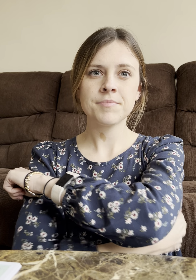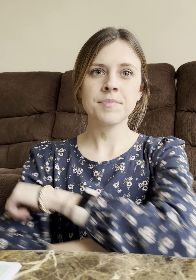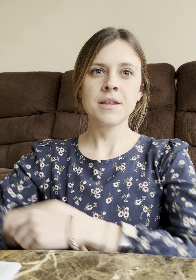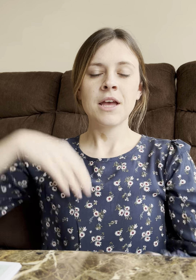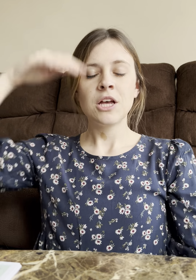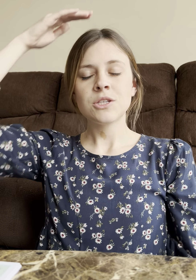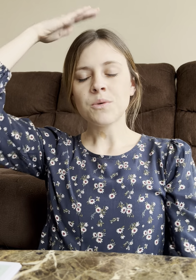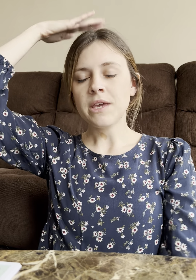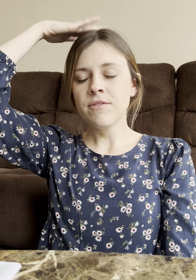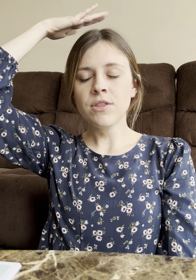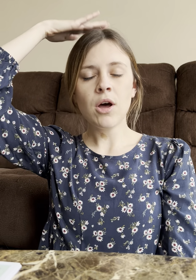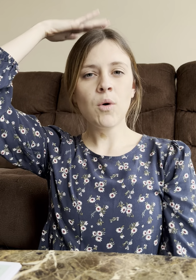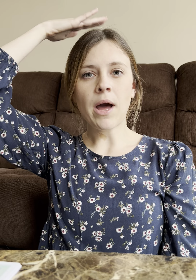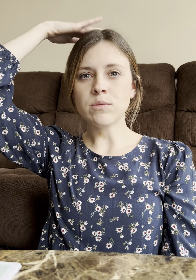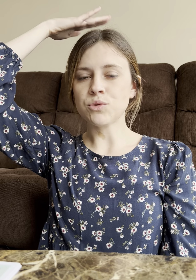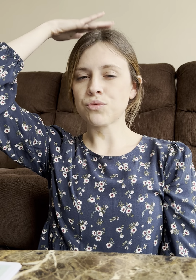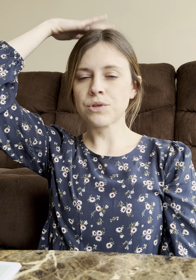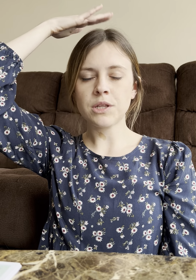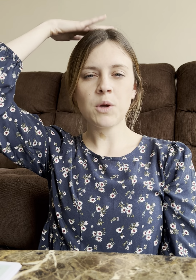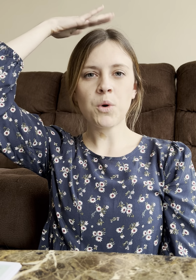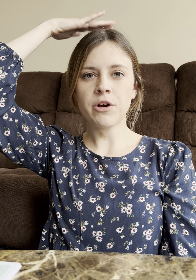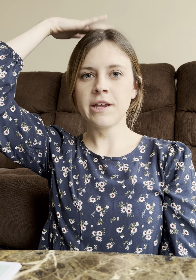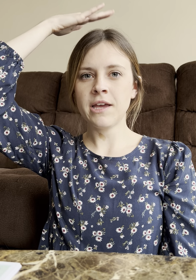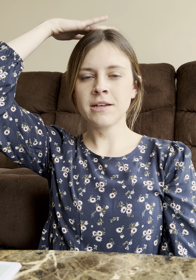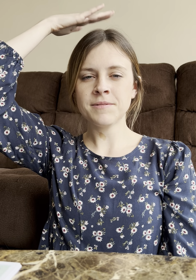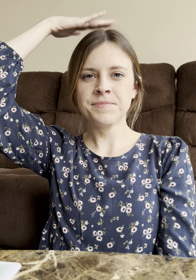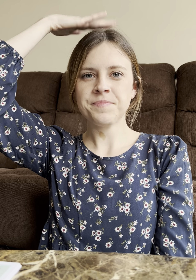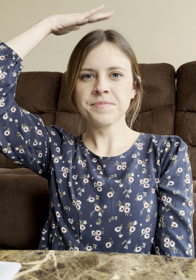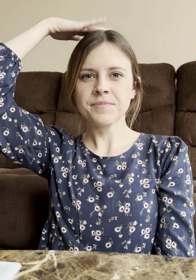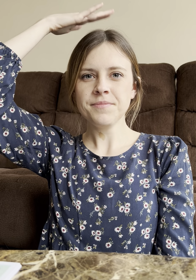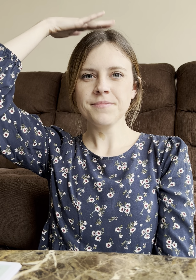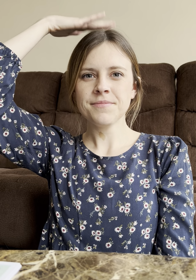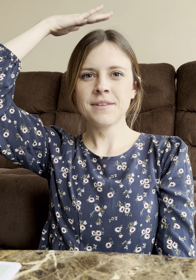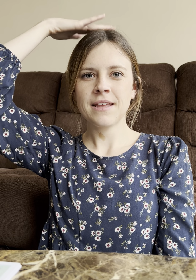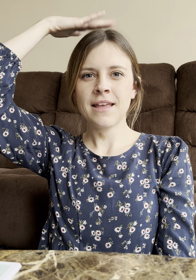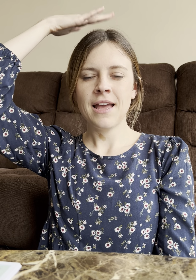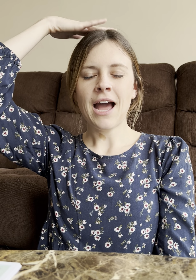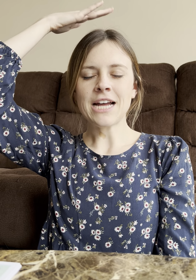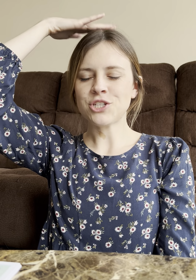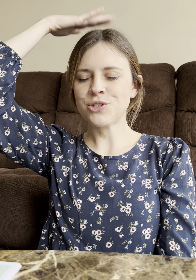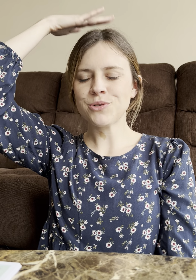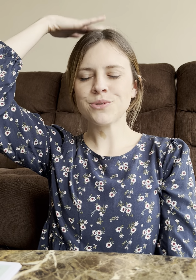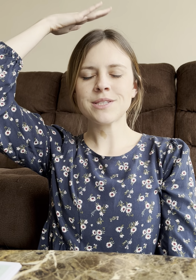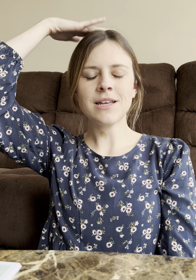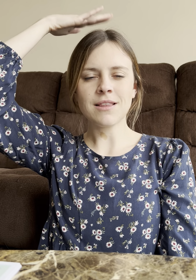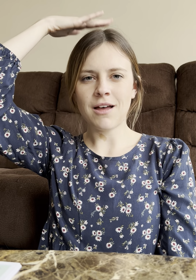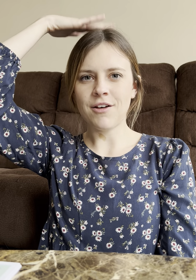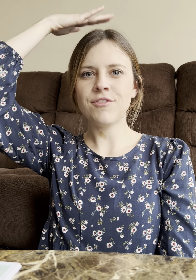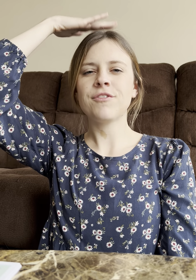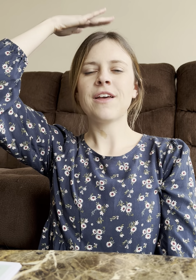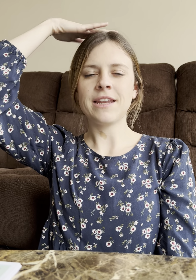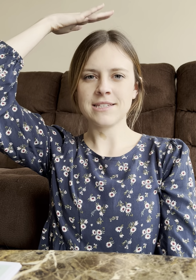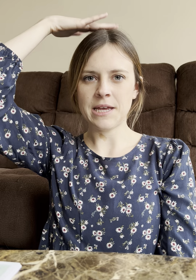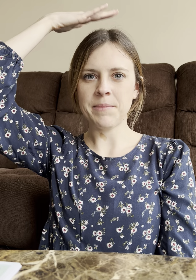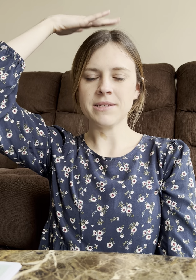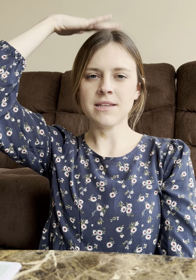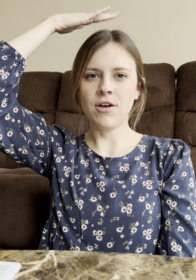So even though I was really worrying, I choose to love and accept myself.